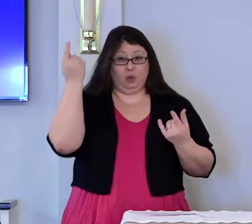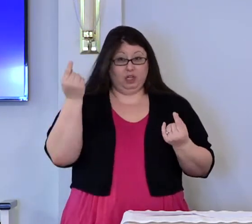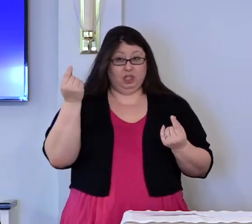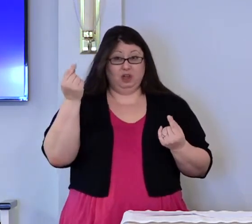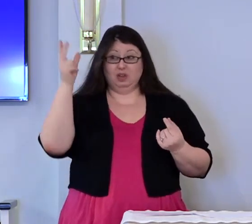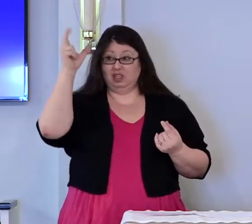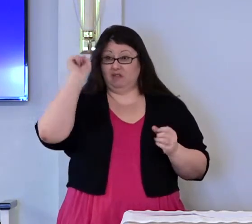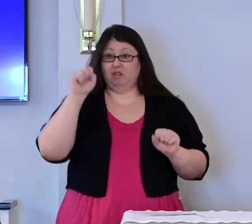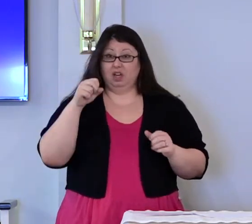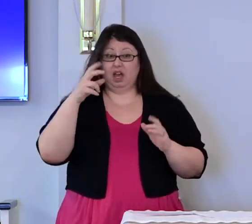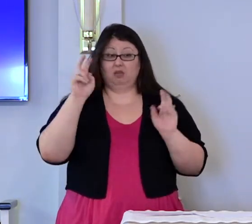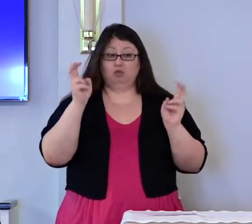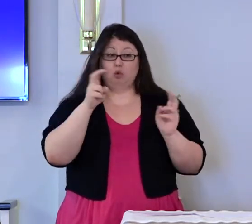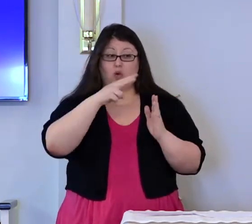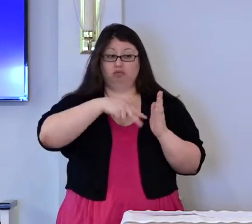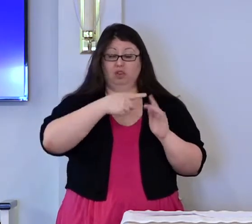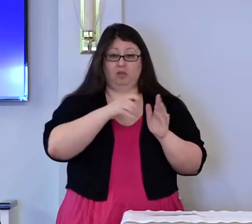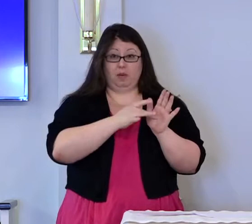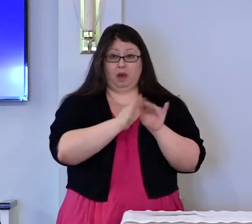quote Scripture.